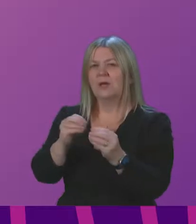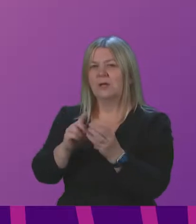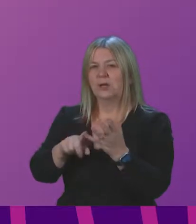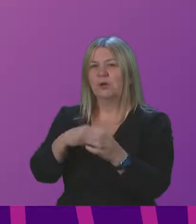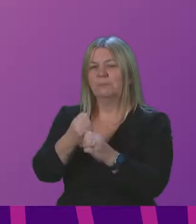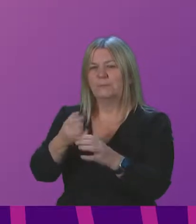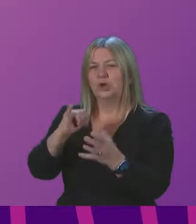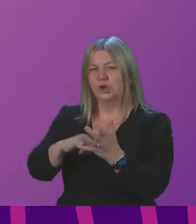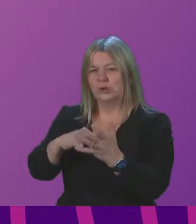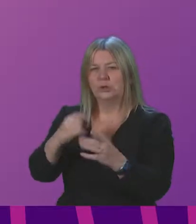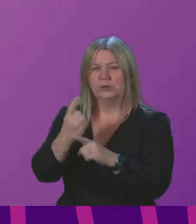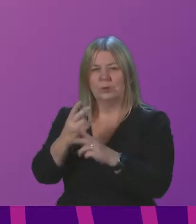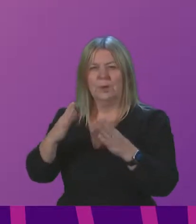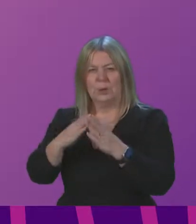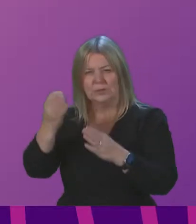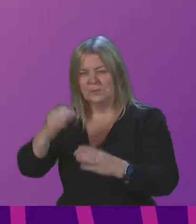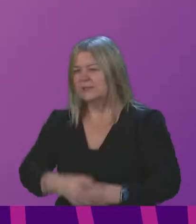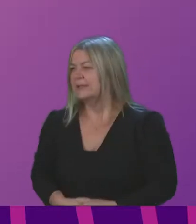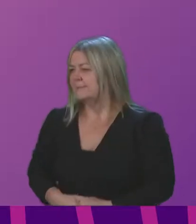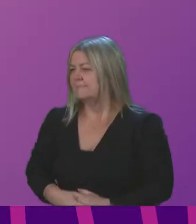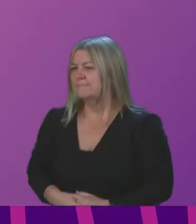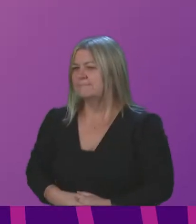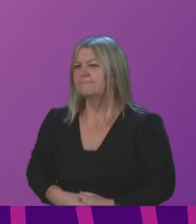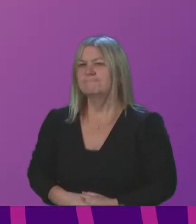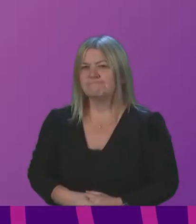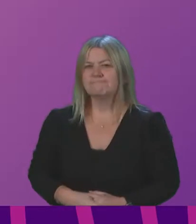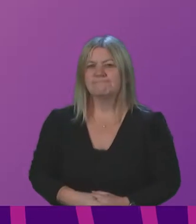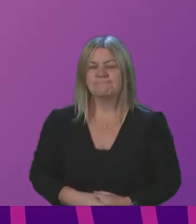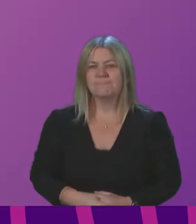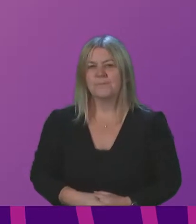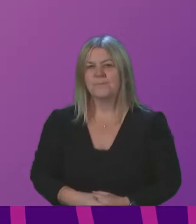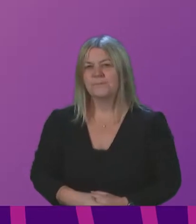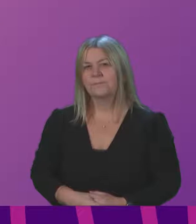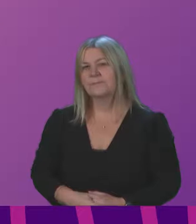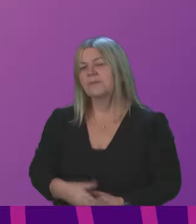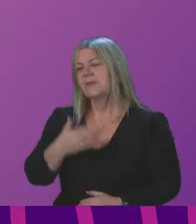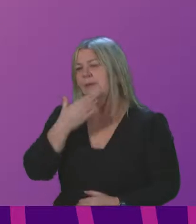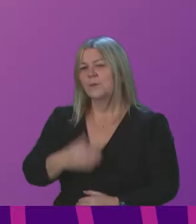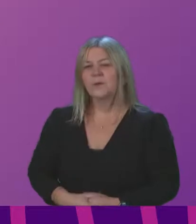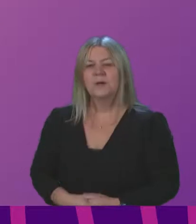Government Housing and Planning Committee. Ms Burgess will be followed by Ms Nicol. Thank you, Presiding Officer.